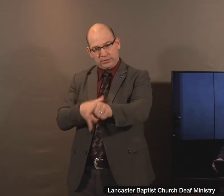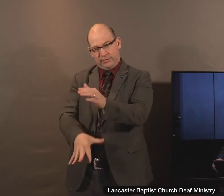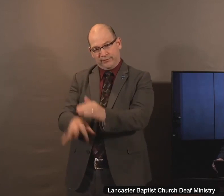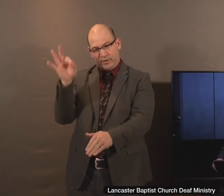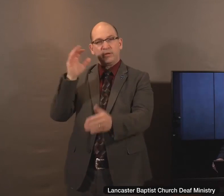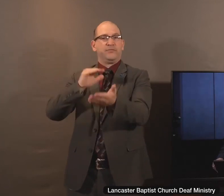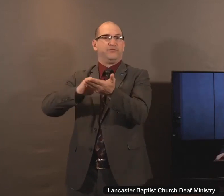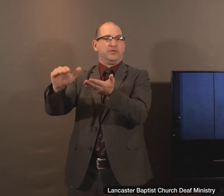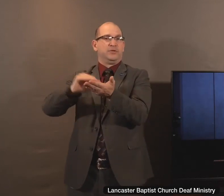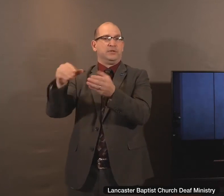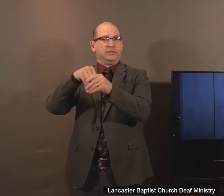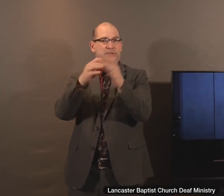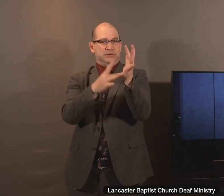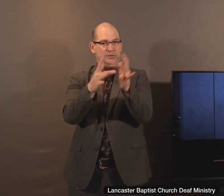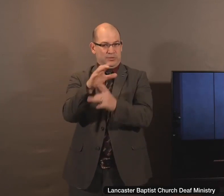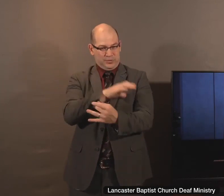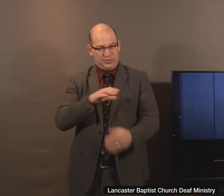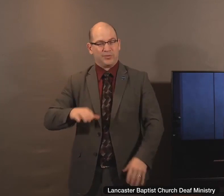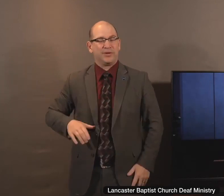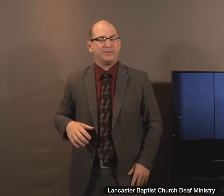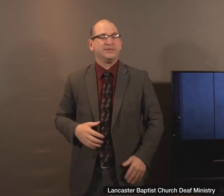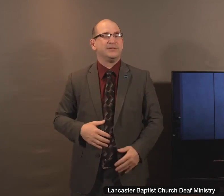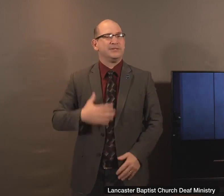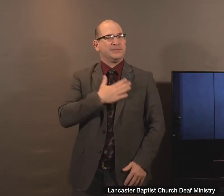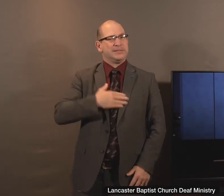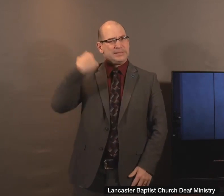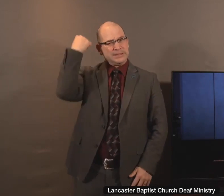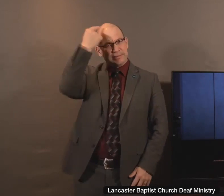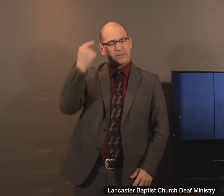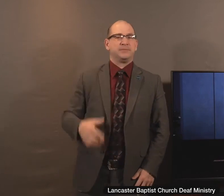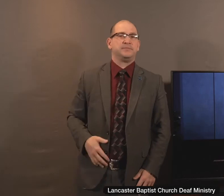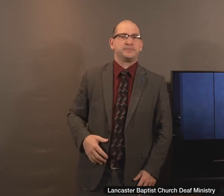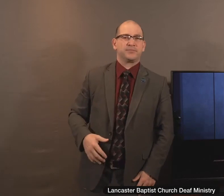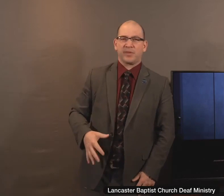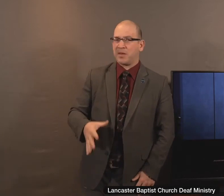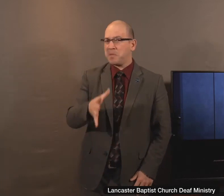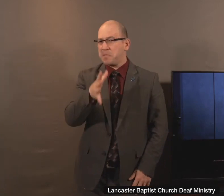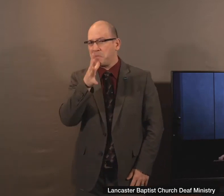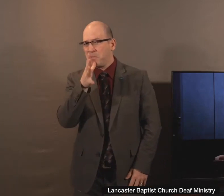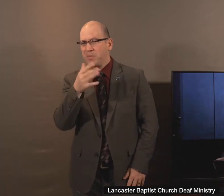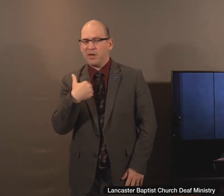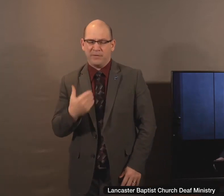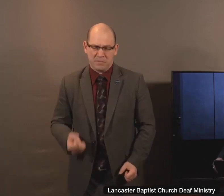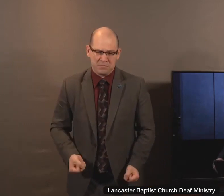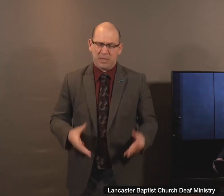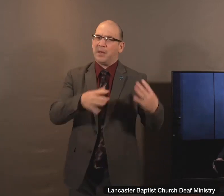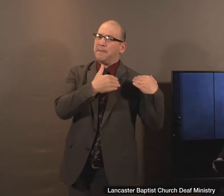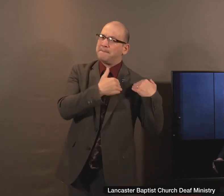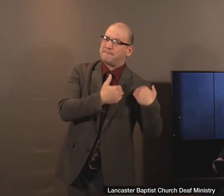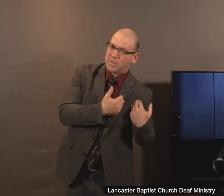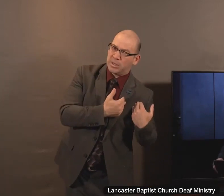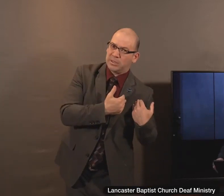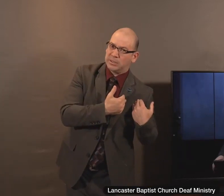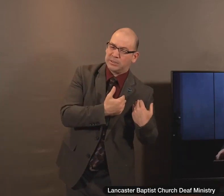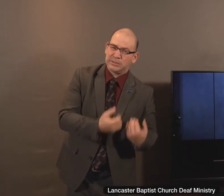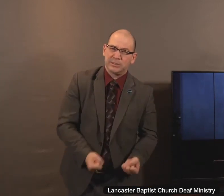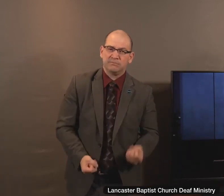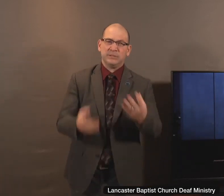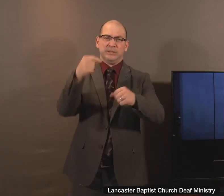Christ. I want you to think about it with me. You know, moms have a lot of burdens and many times carry with them